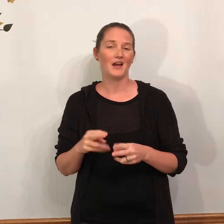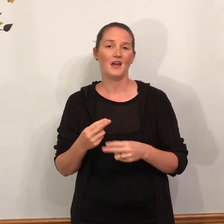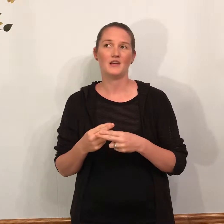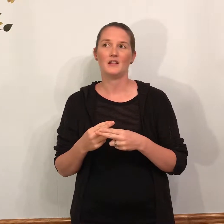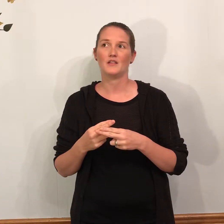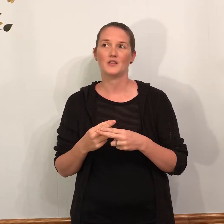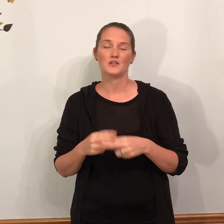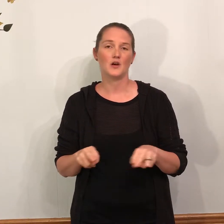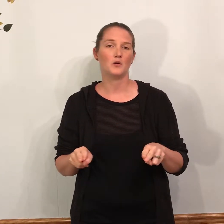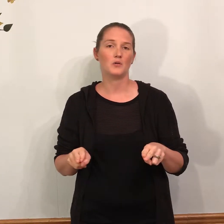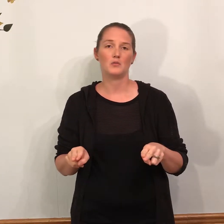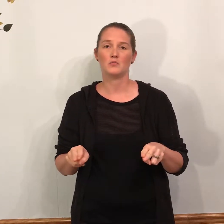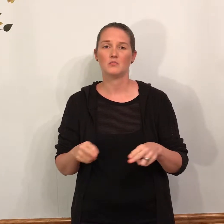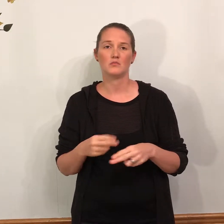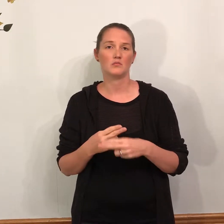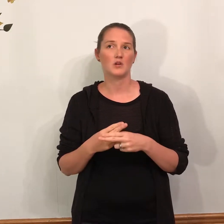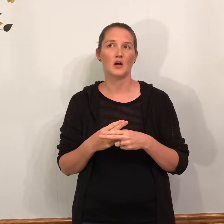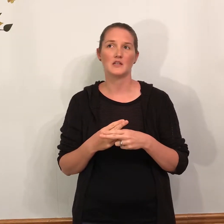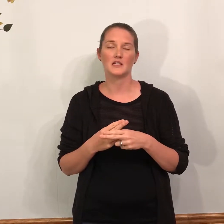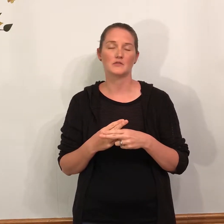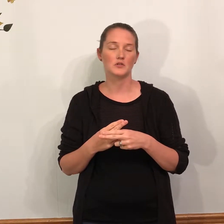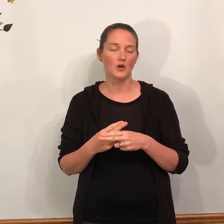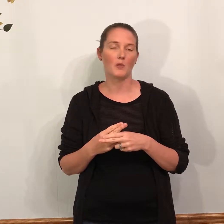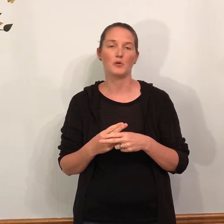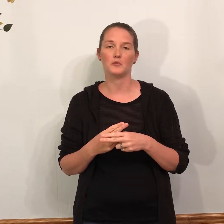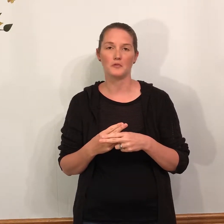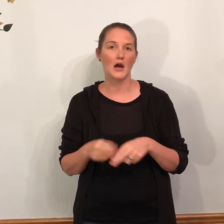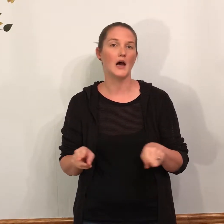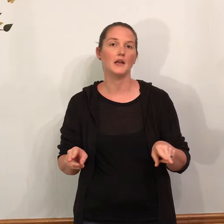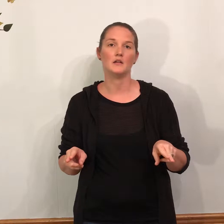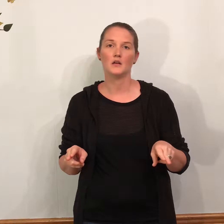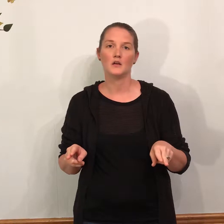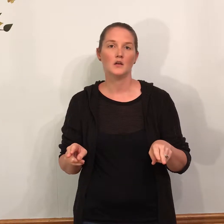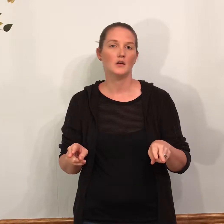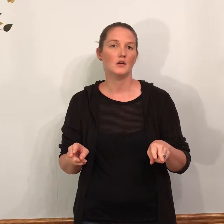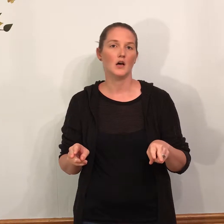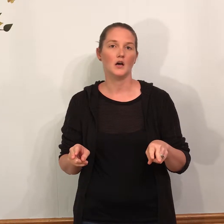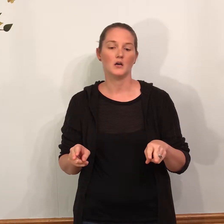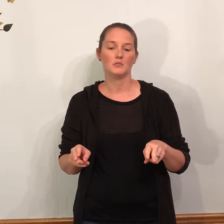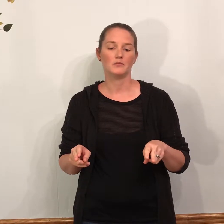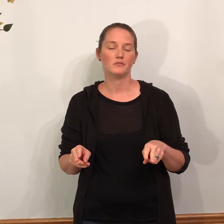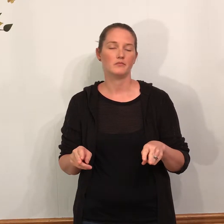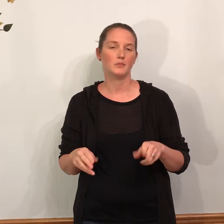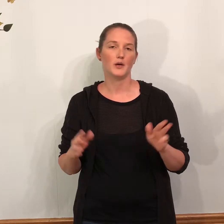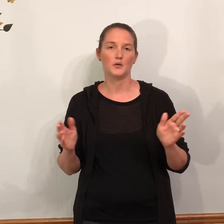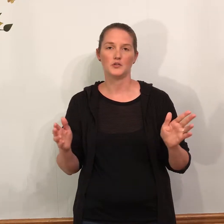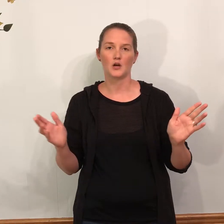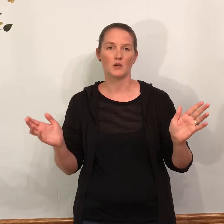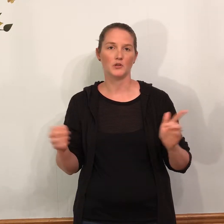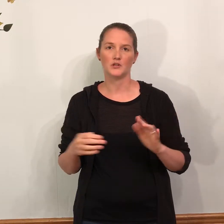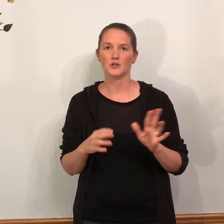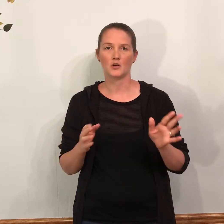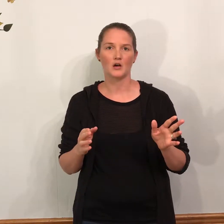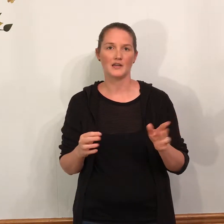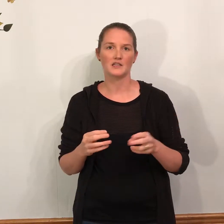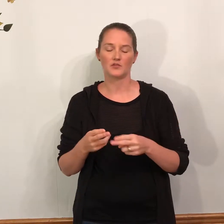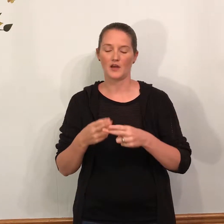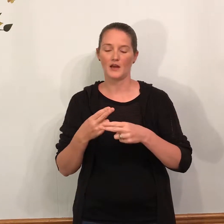And there's no context for scrambled, fried, um, poached omelet. There's no context for that.